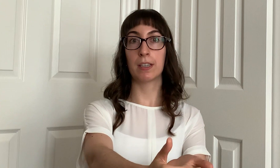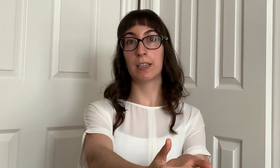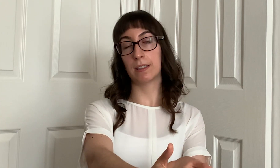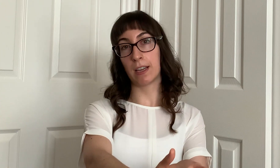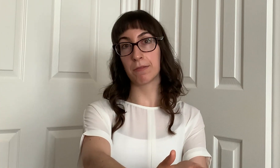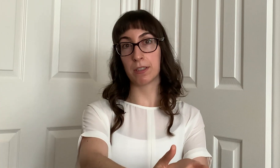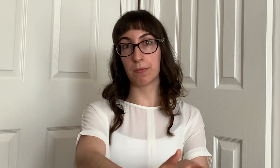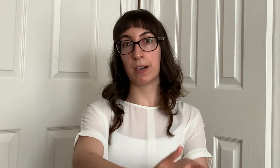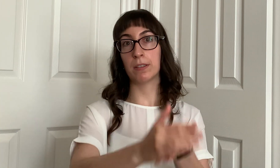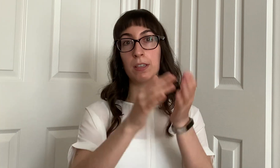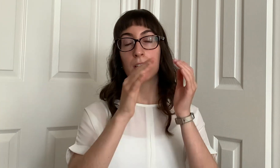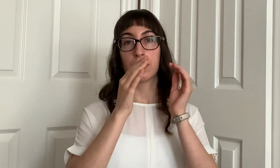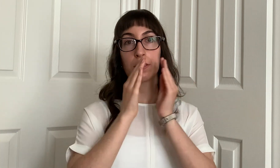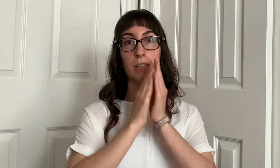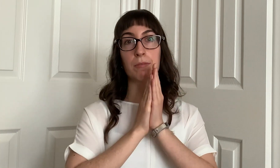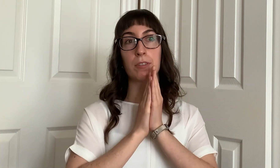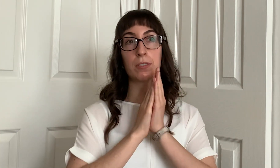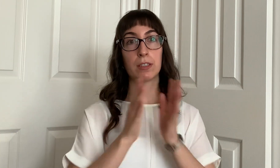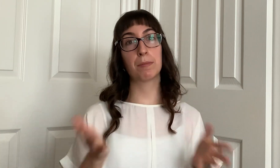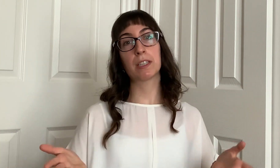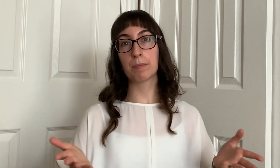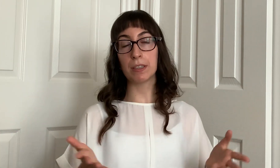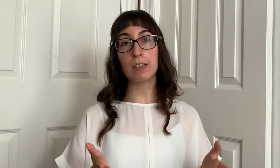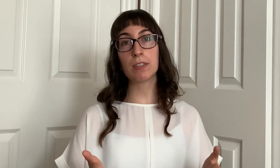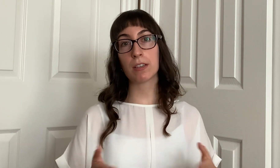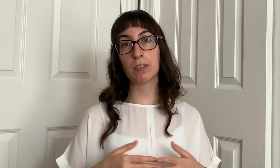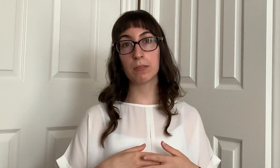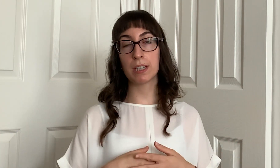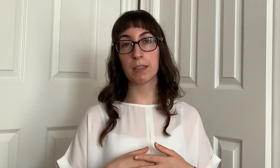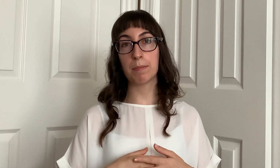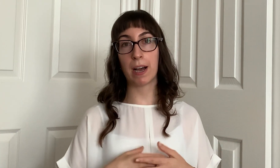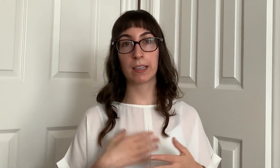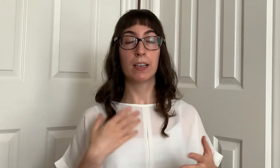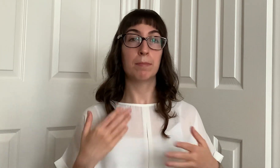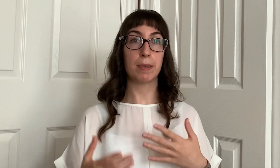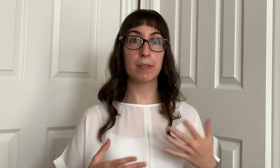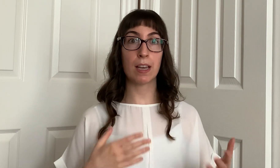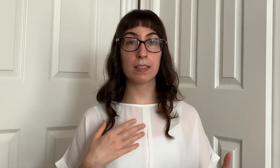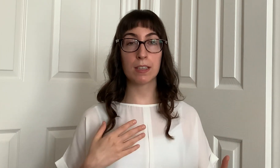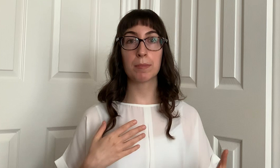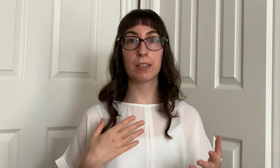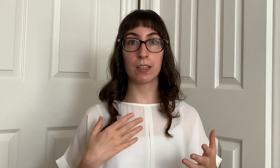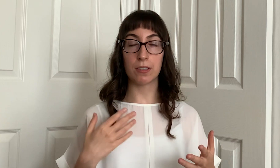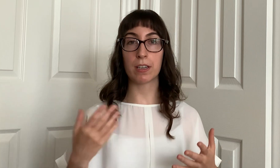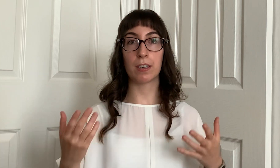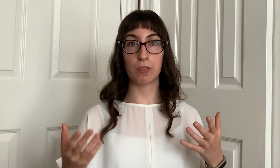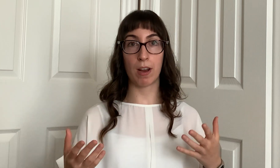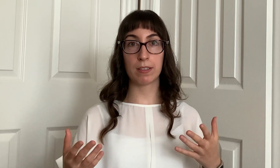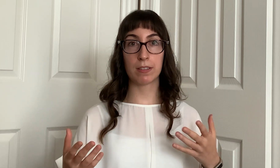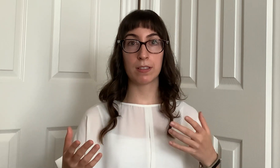in life as well so if there's limiting beliefs that are holding them back maybe that's something that you can address